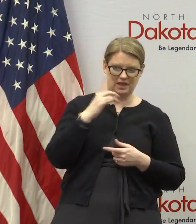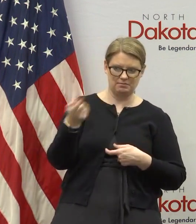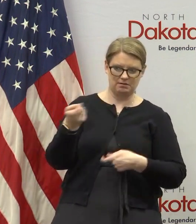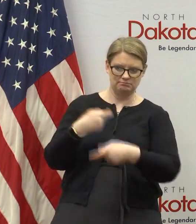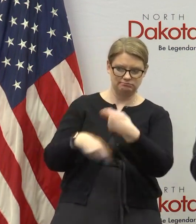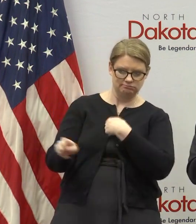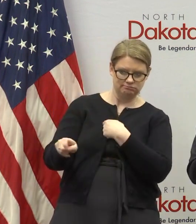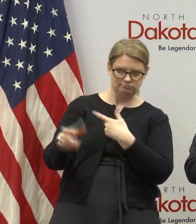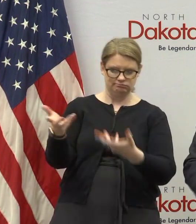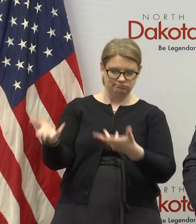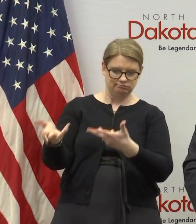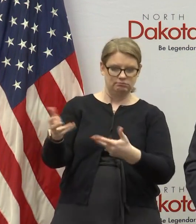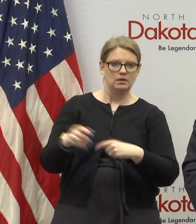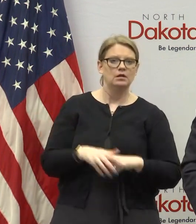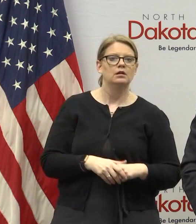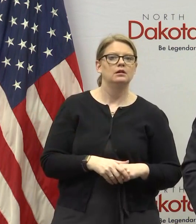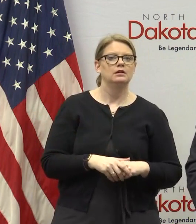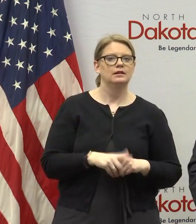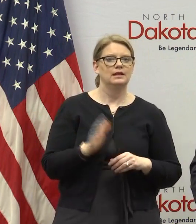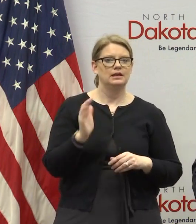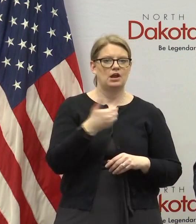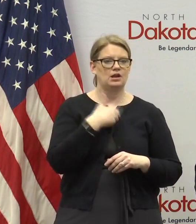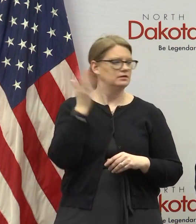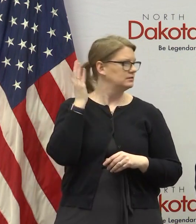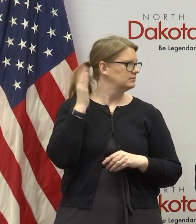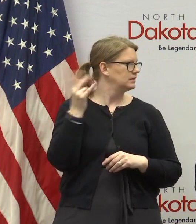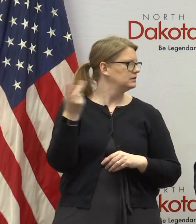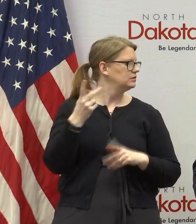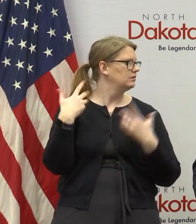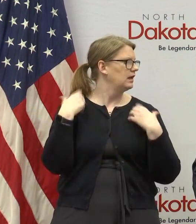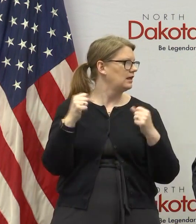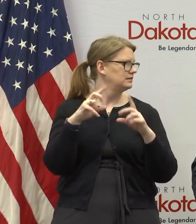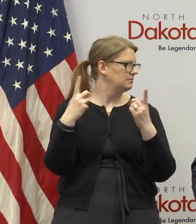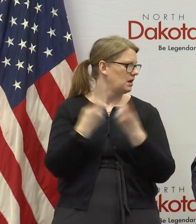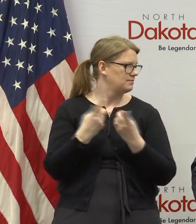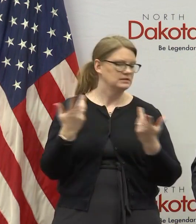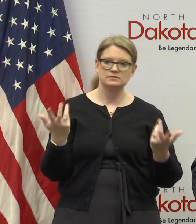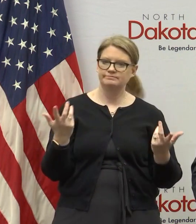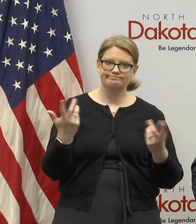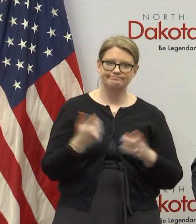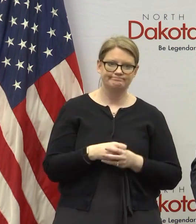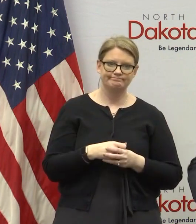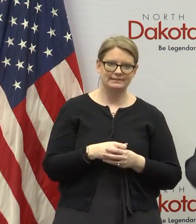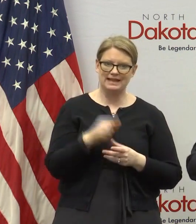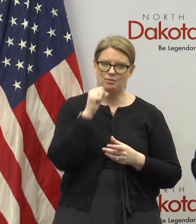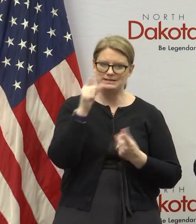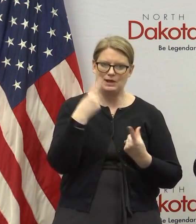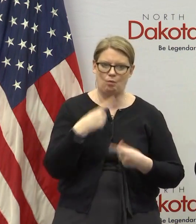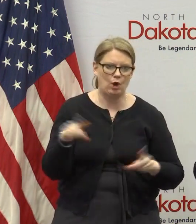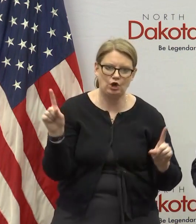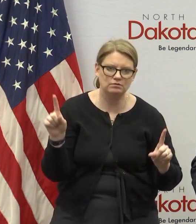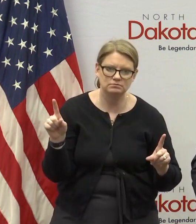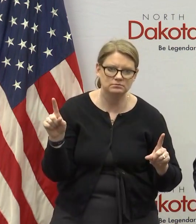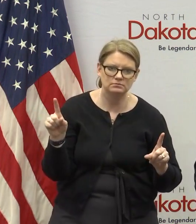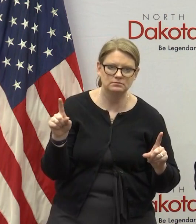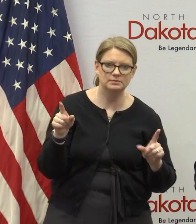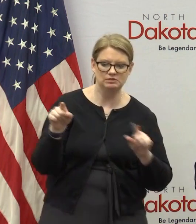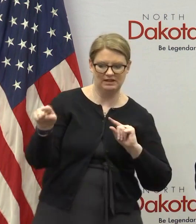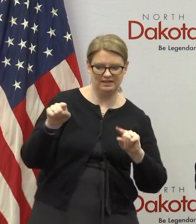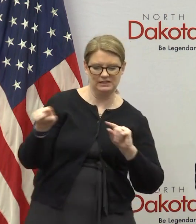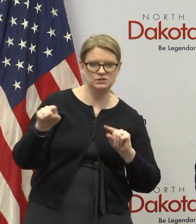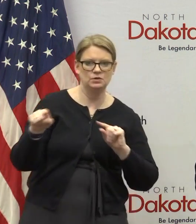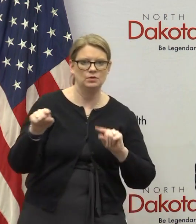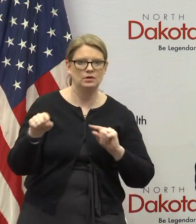swabs for reagent uh in our talk between the two health departments we decided that that was not going to work out uh between the two